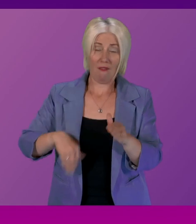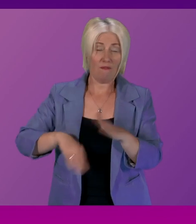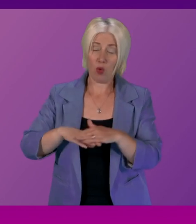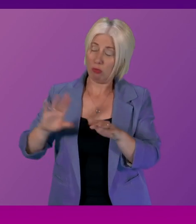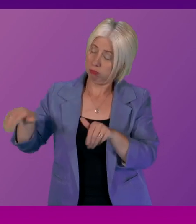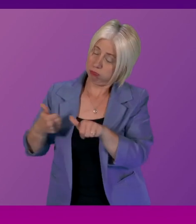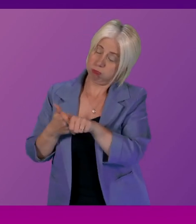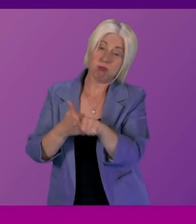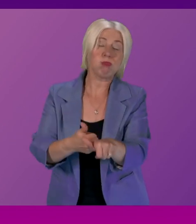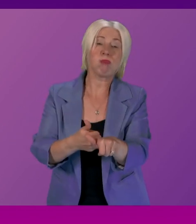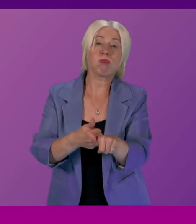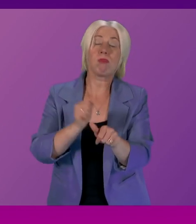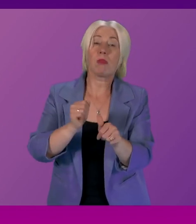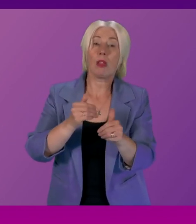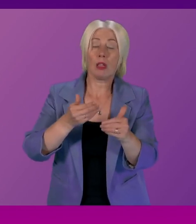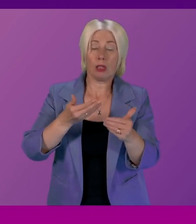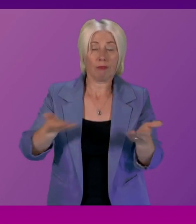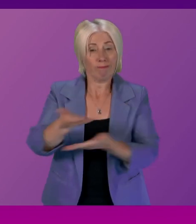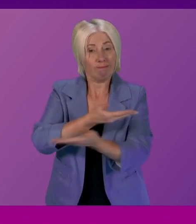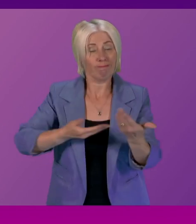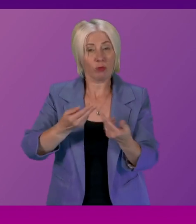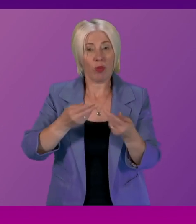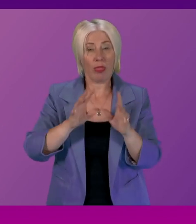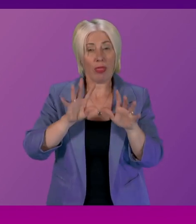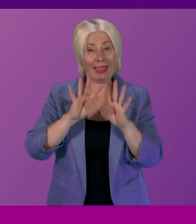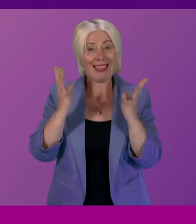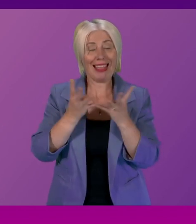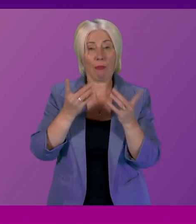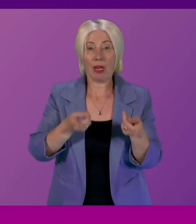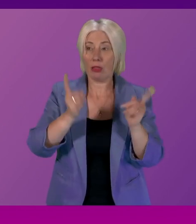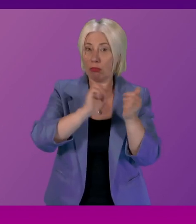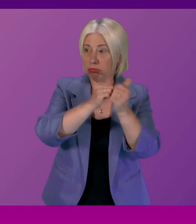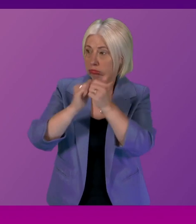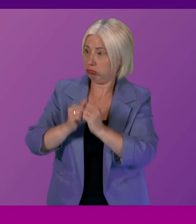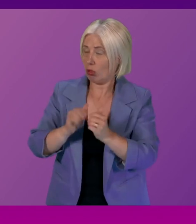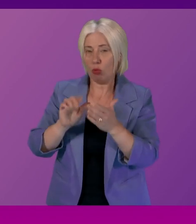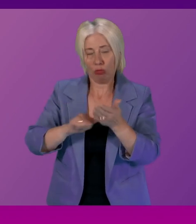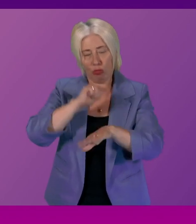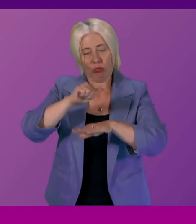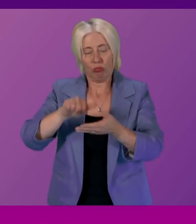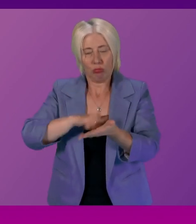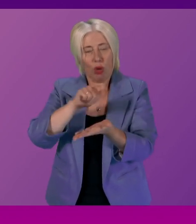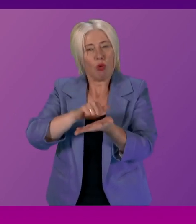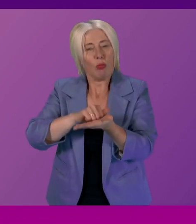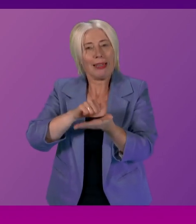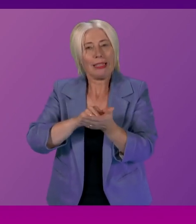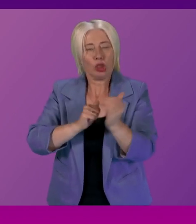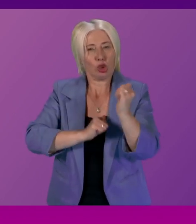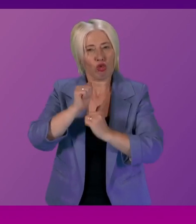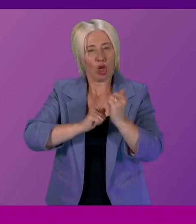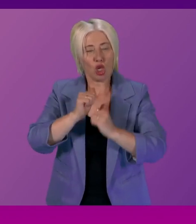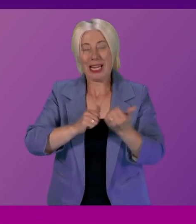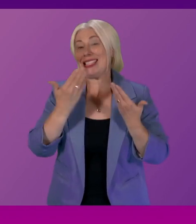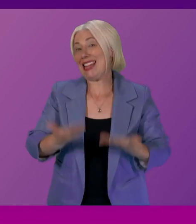in taking forward these discussions with cabinet colleagues and it's now a case of putting in place the appropriate structures to make sure that is